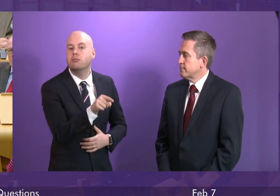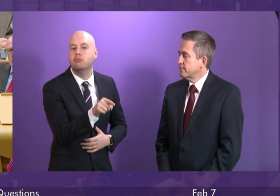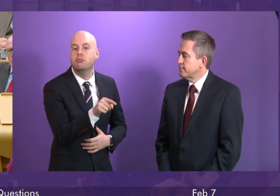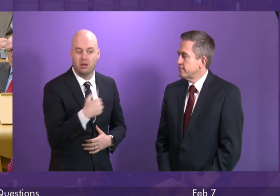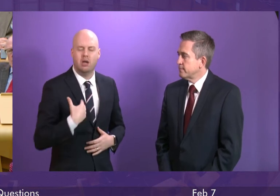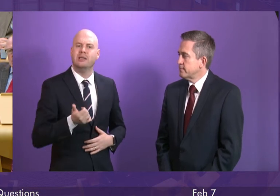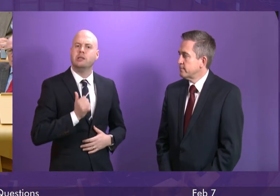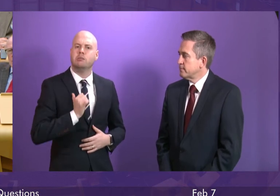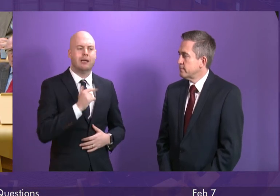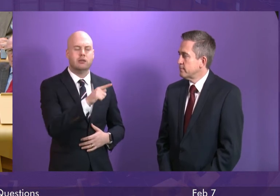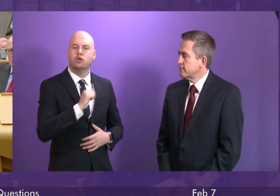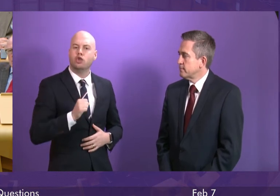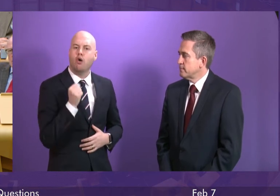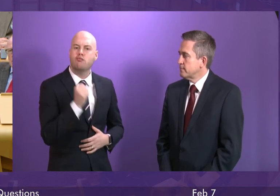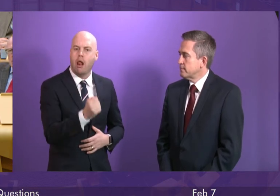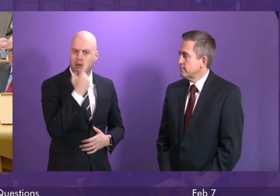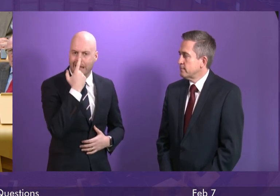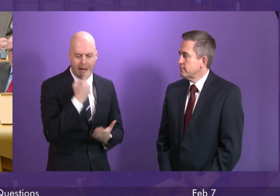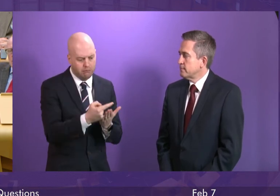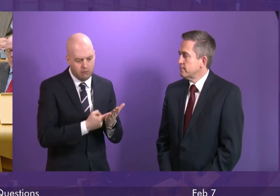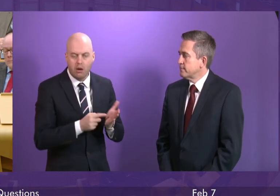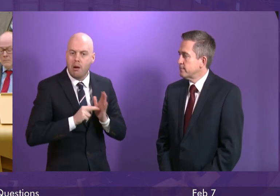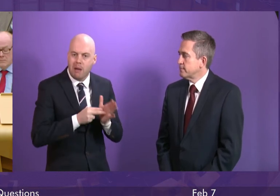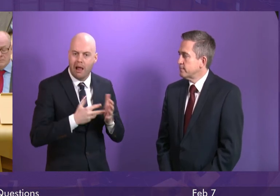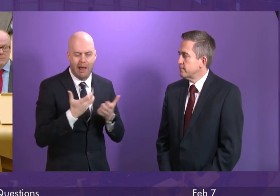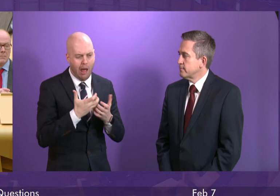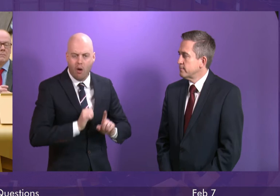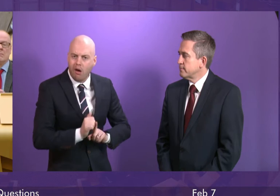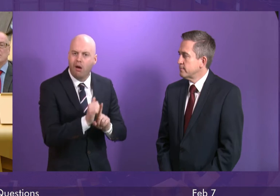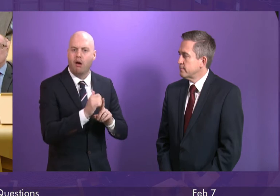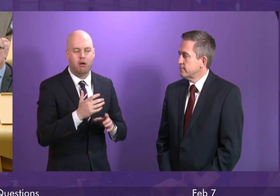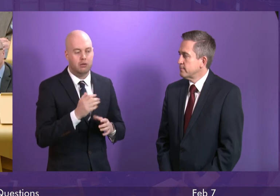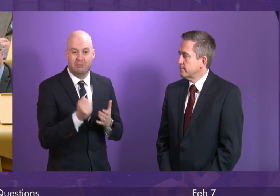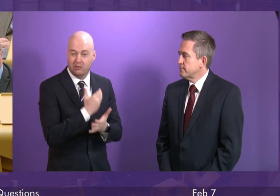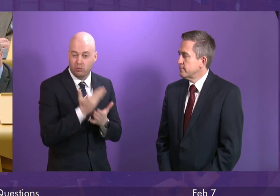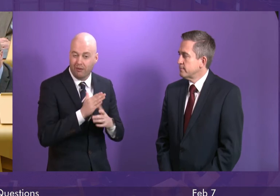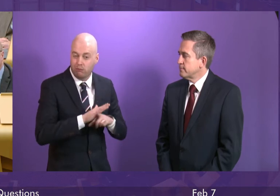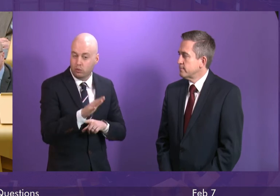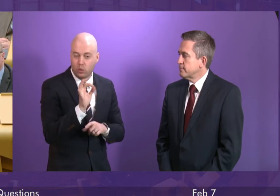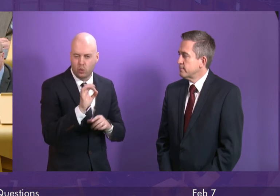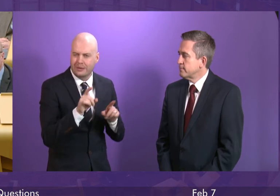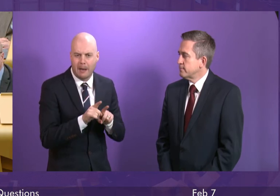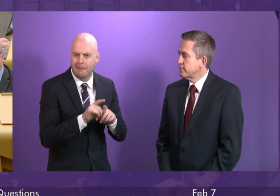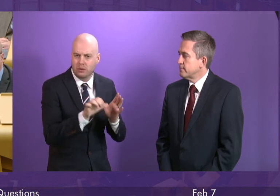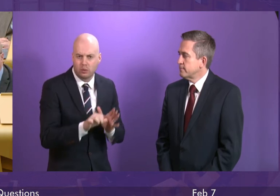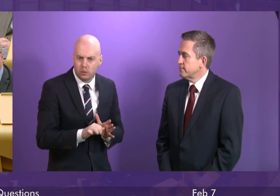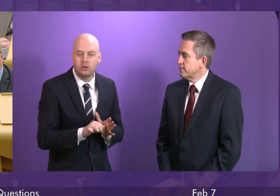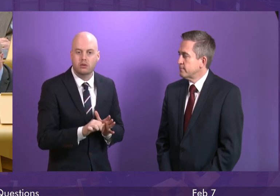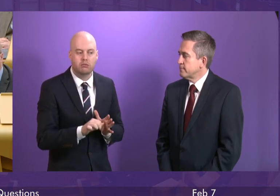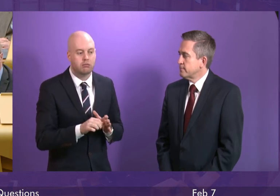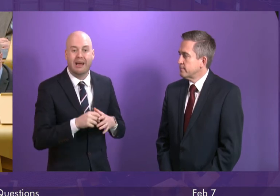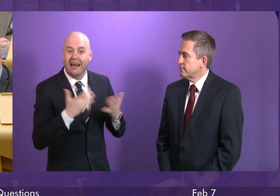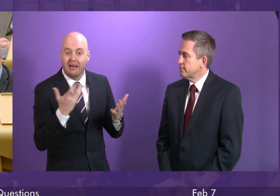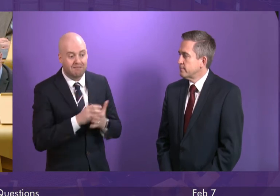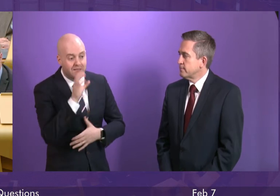how they will address these performance issues to ensure that we can realise the benefits of the investment that's been made in new